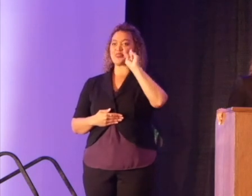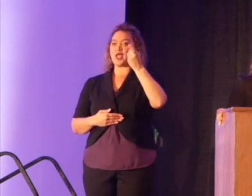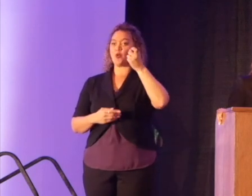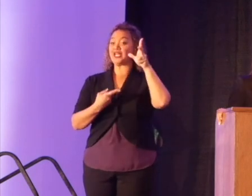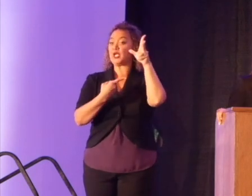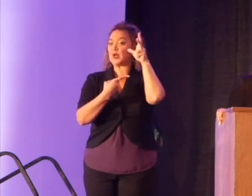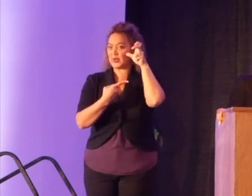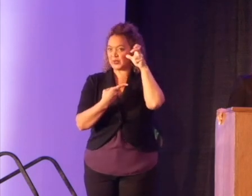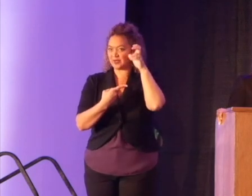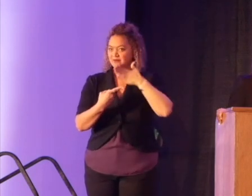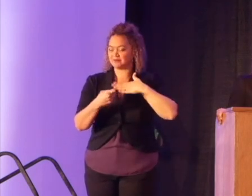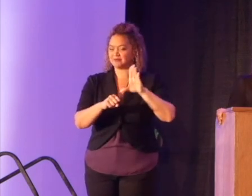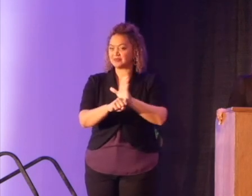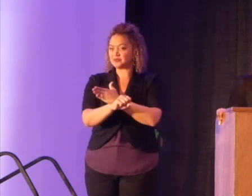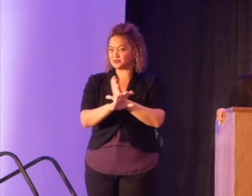my performance.